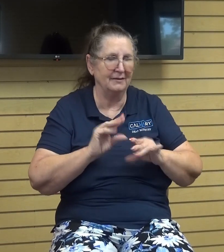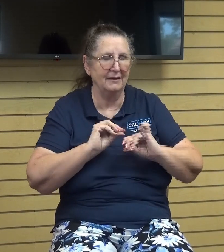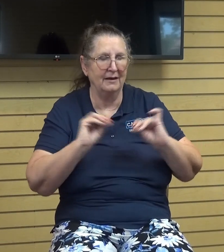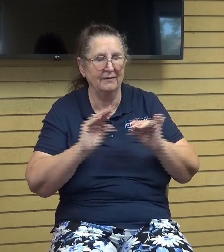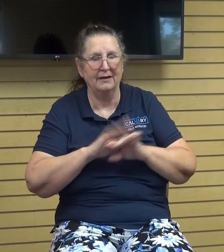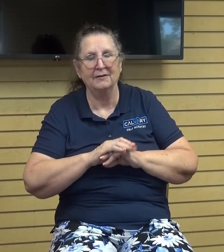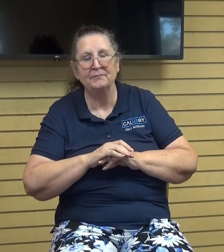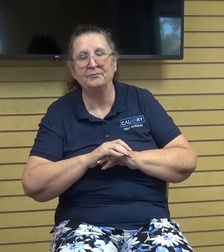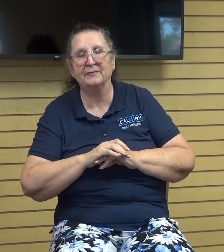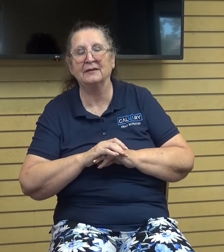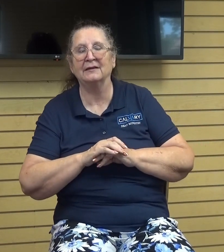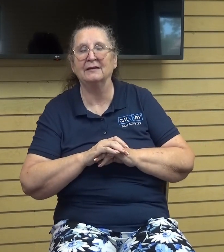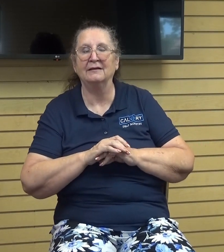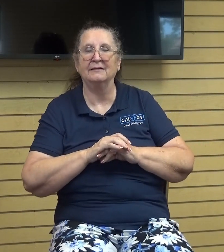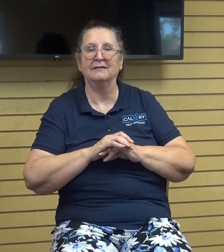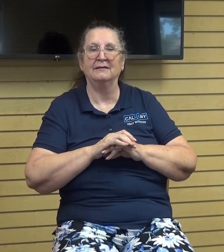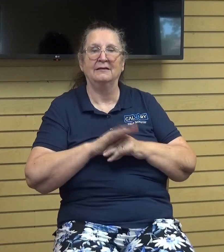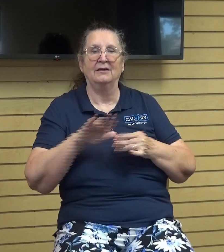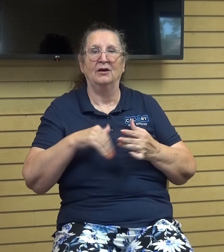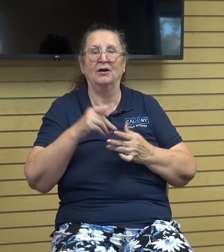um for all you ladies who went